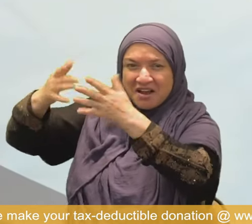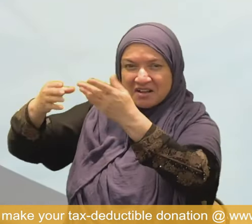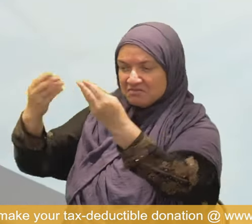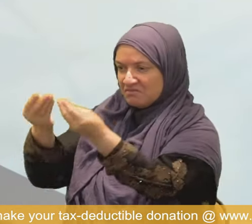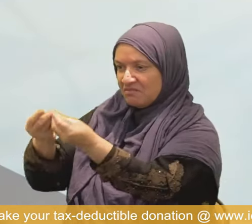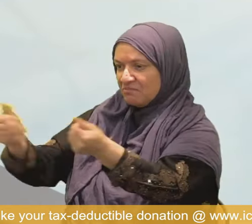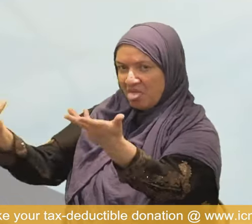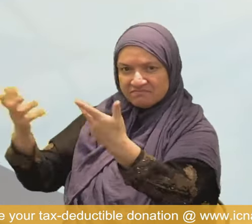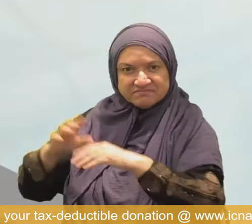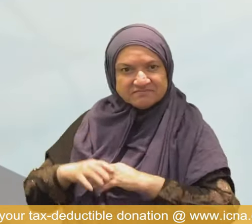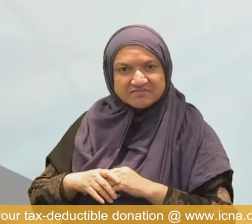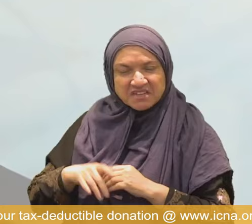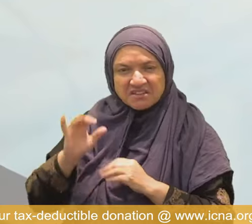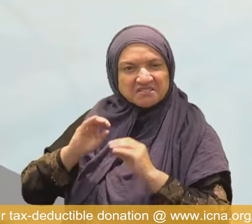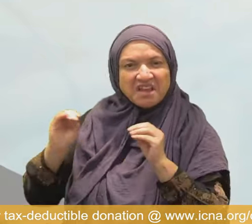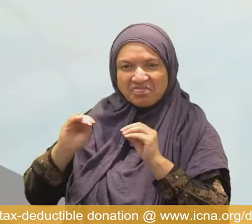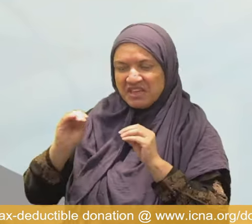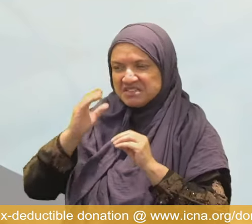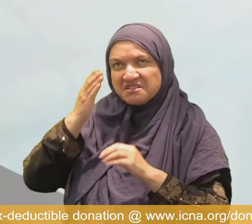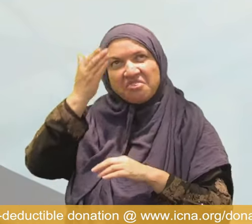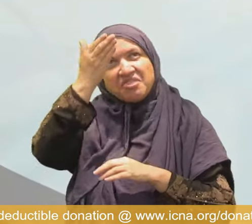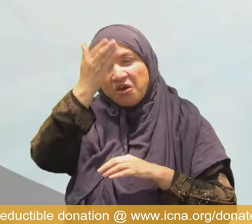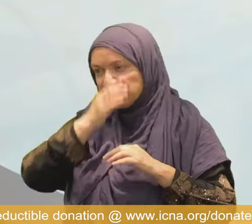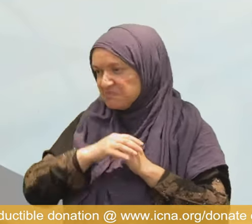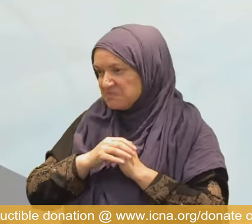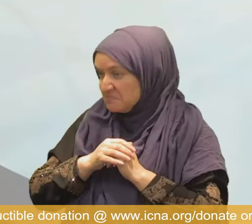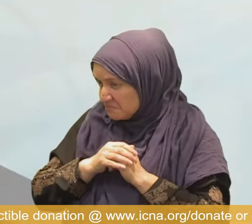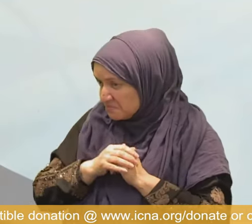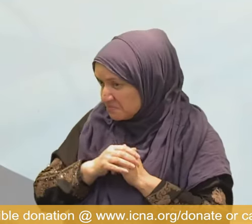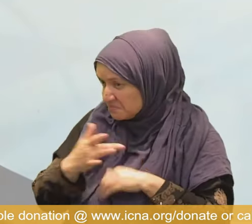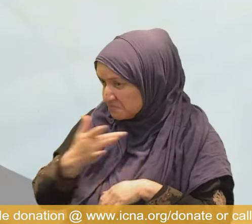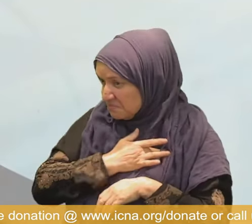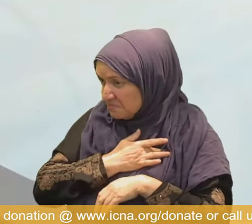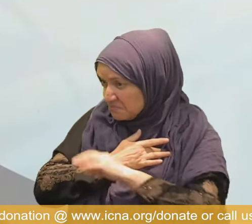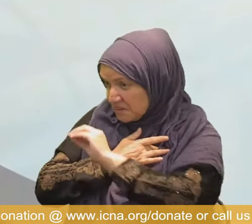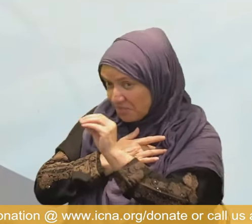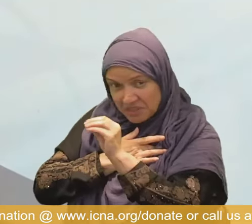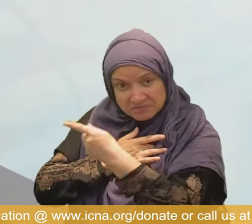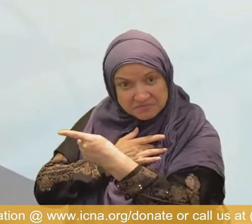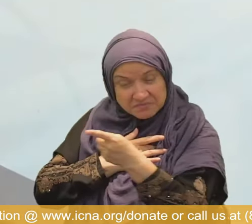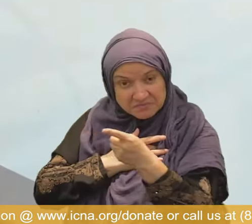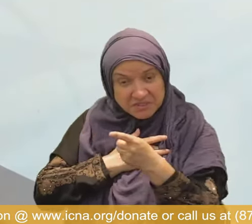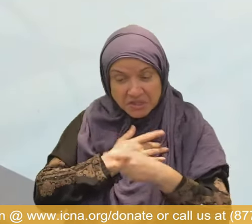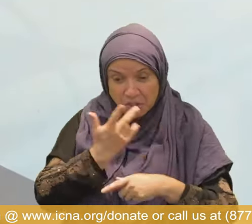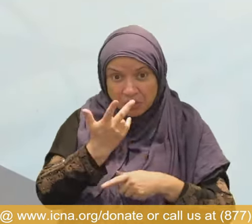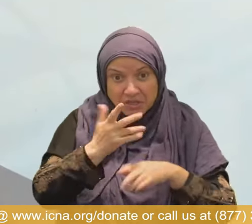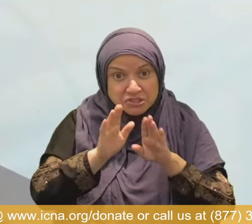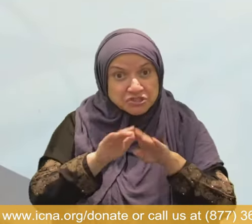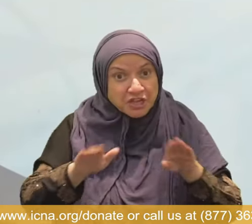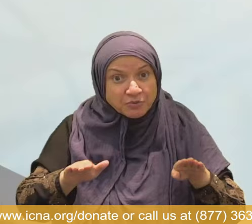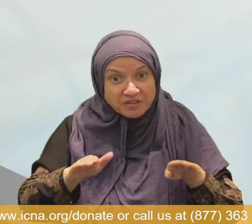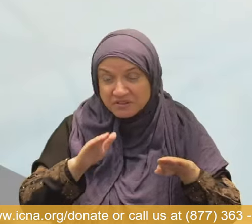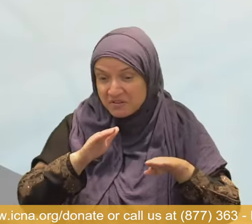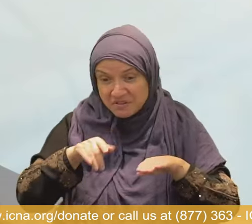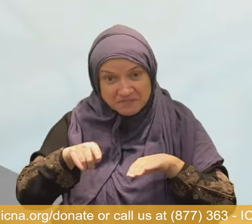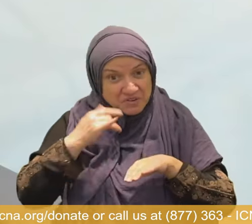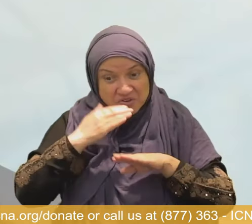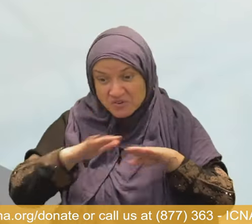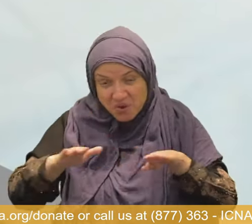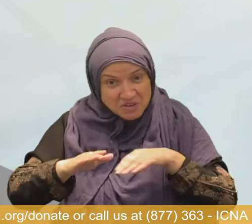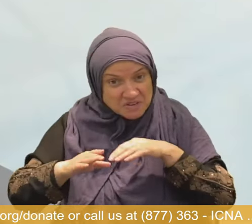will not punish your kids and discipline your kids, and if you will say, do whatever you want, no punishment, no discipline, will your kids go wild?